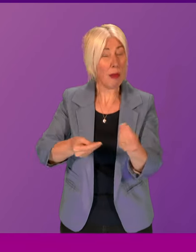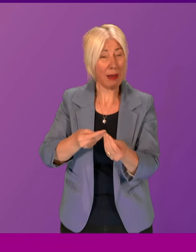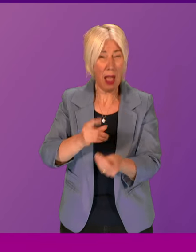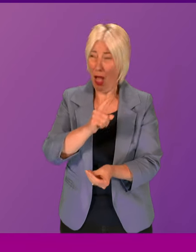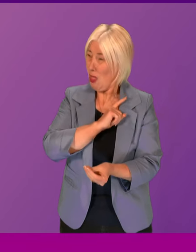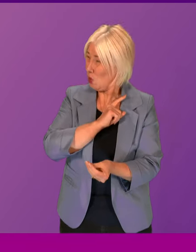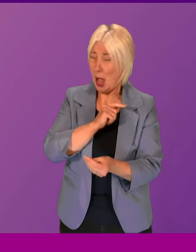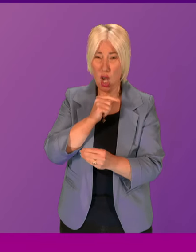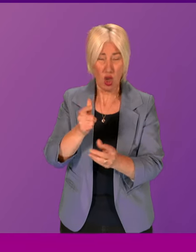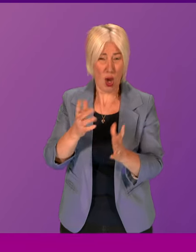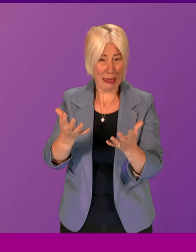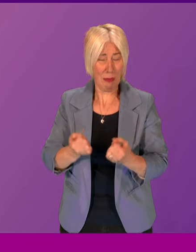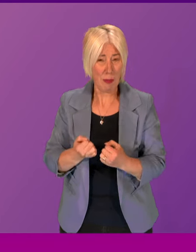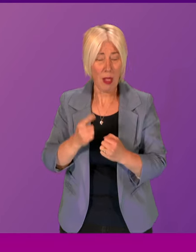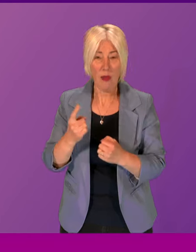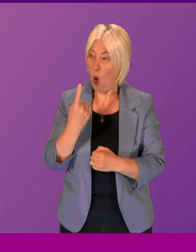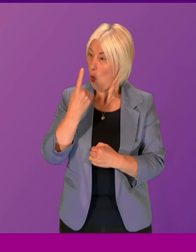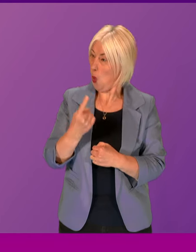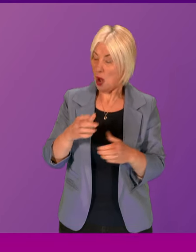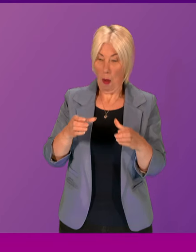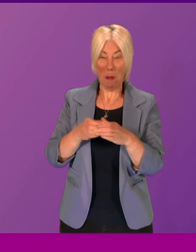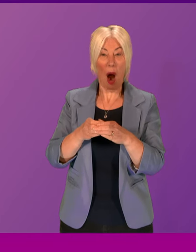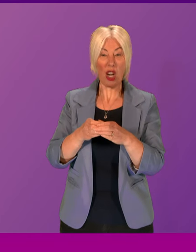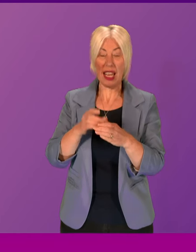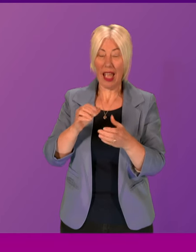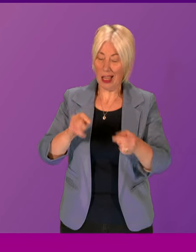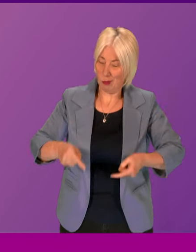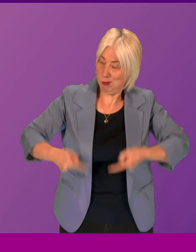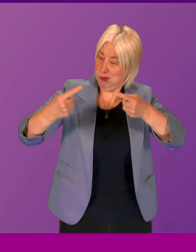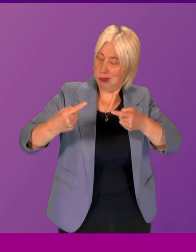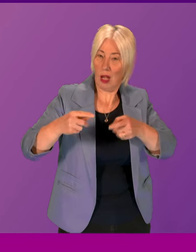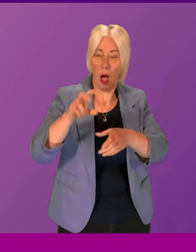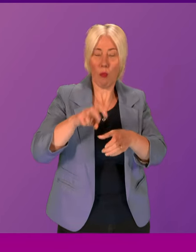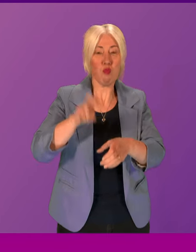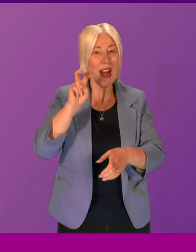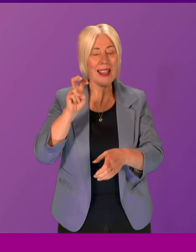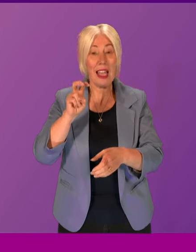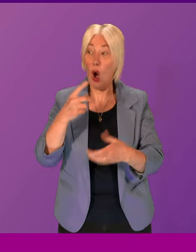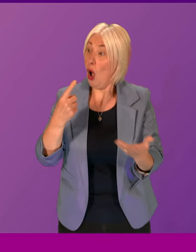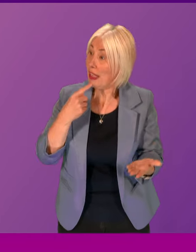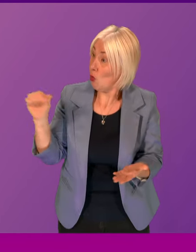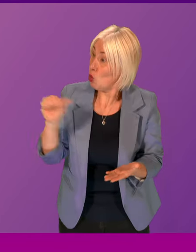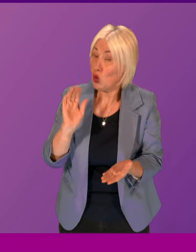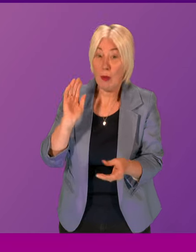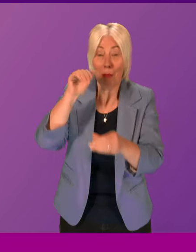that not a single UK-based party is standing up against Brexit, or even proposing that we rejoin the single market, a market